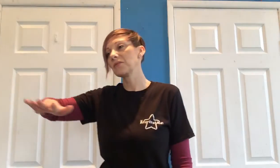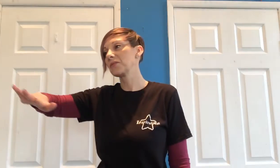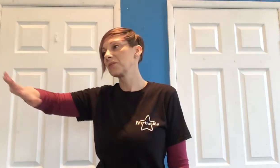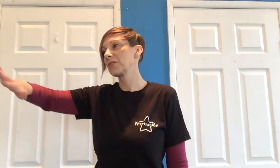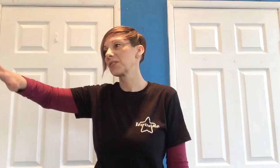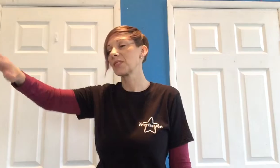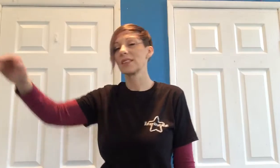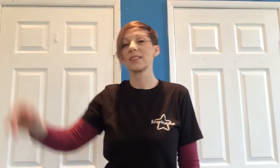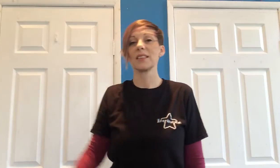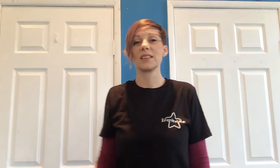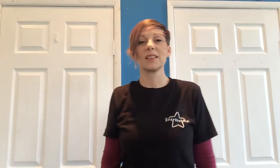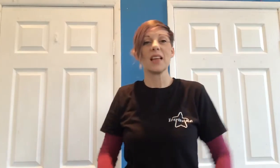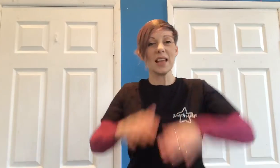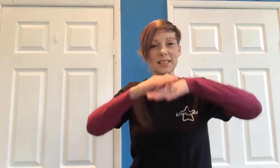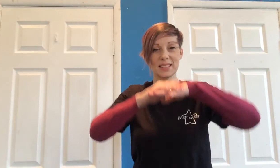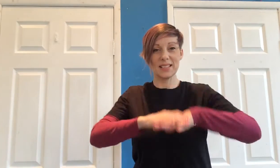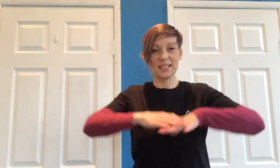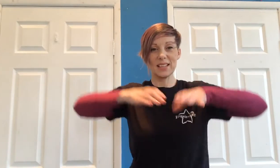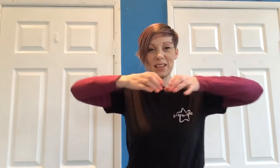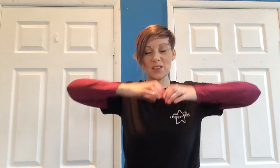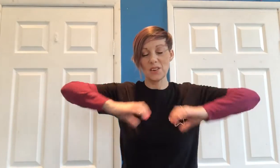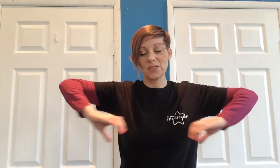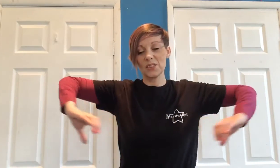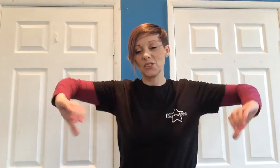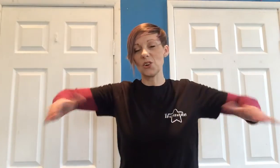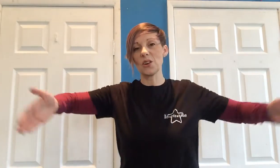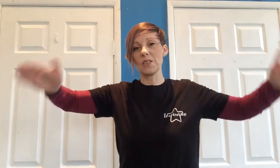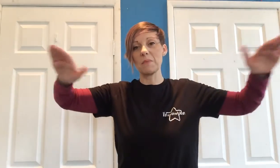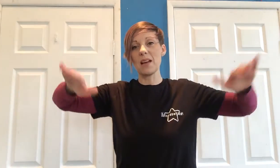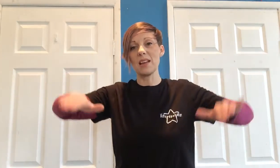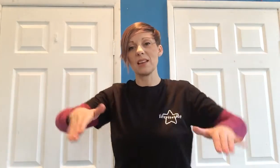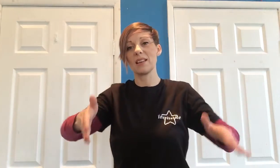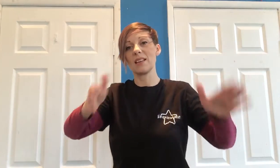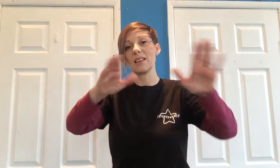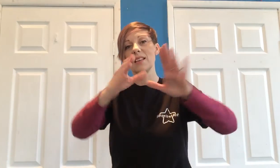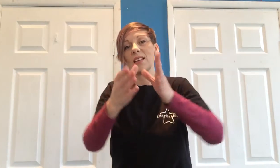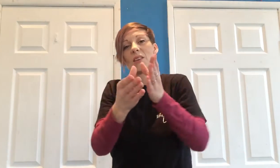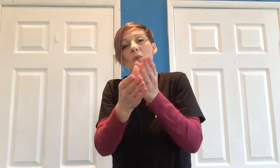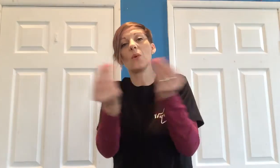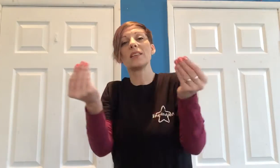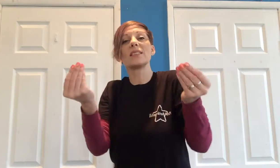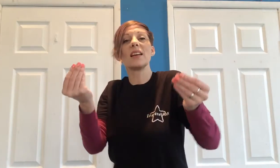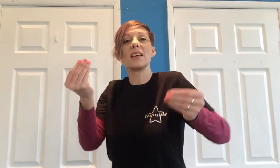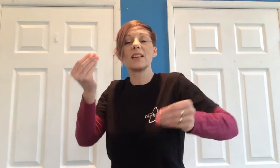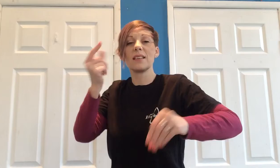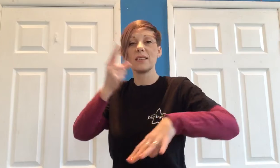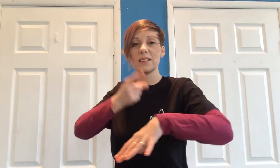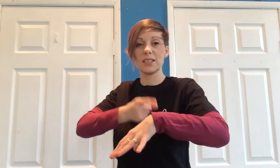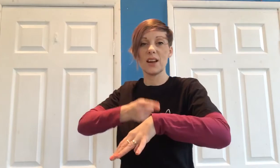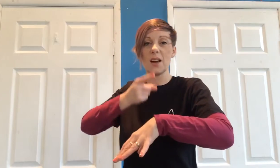sitting on the dock of the bay wasting time